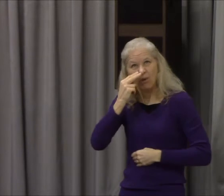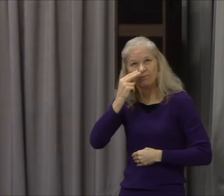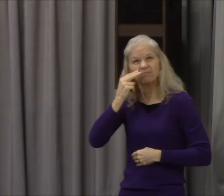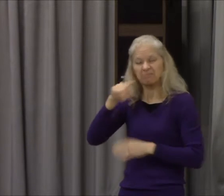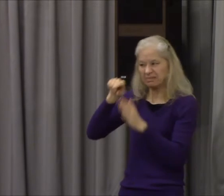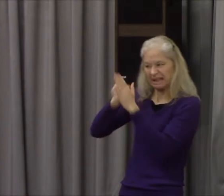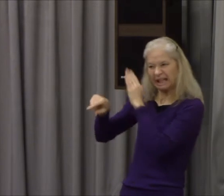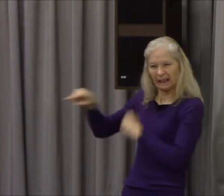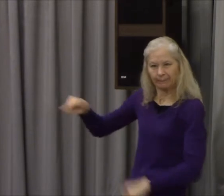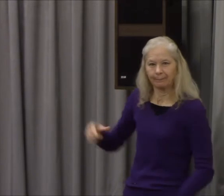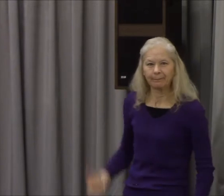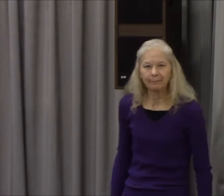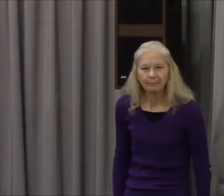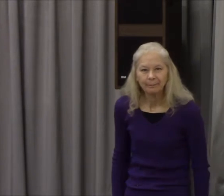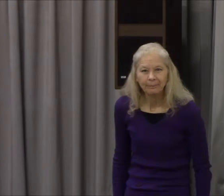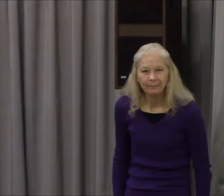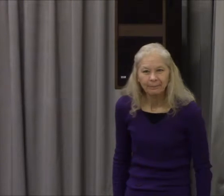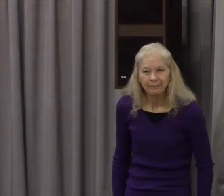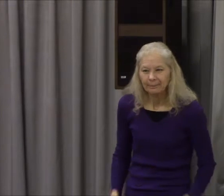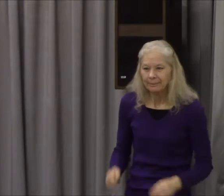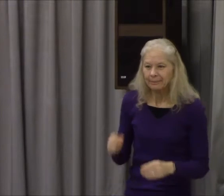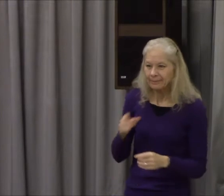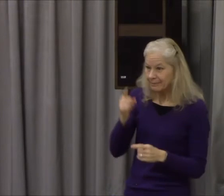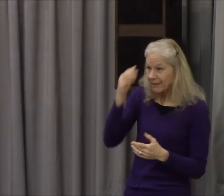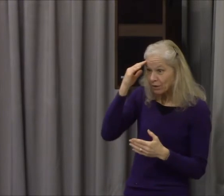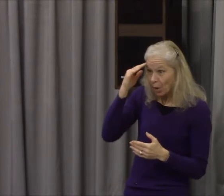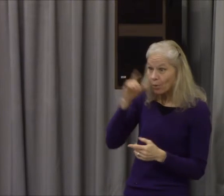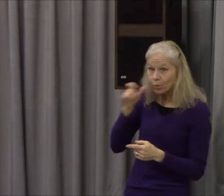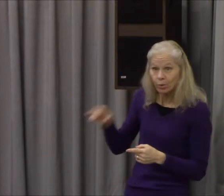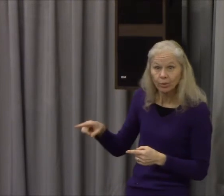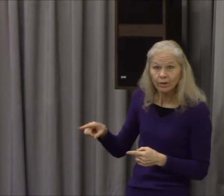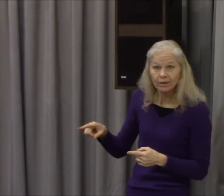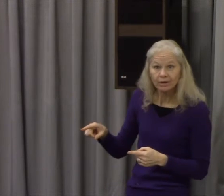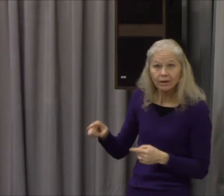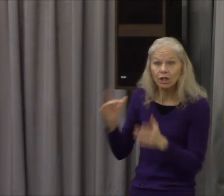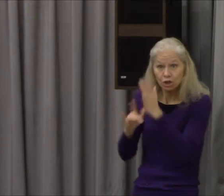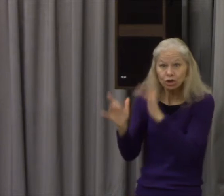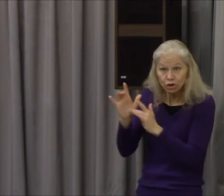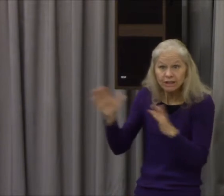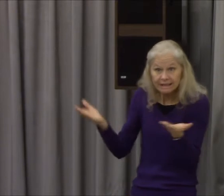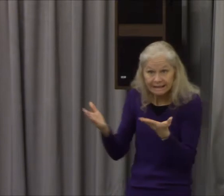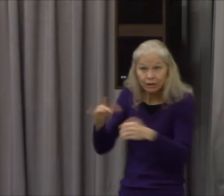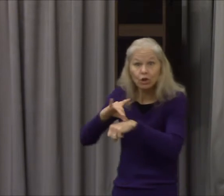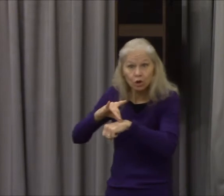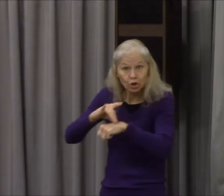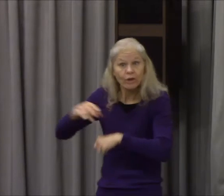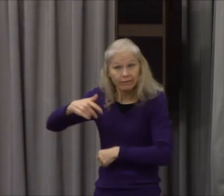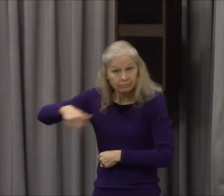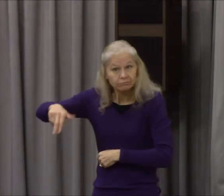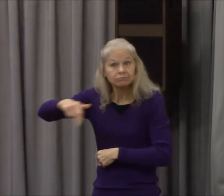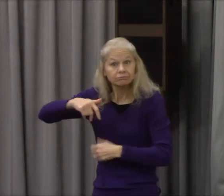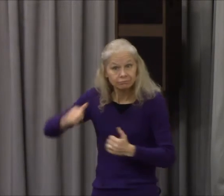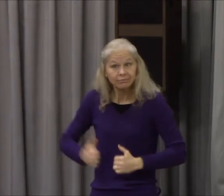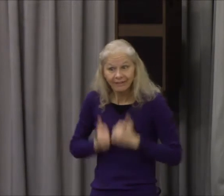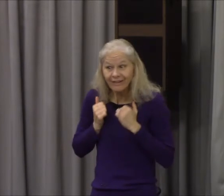they can't deny he walked upon the earth Suetonius another Roman historian he writes